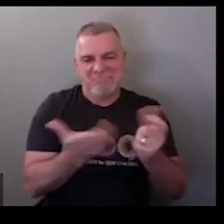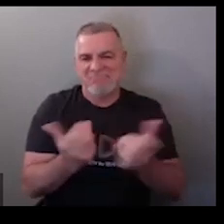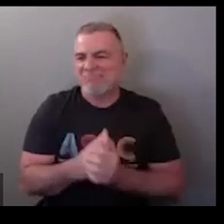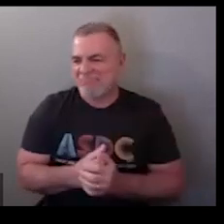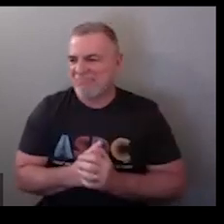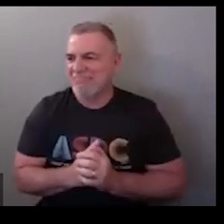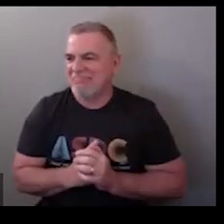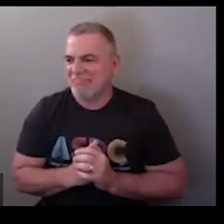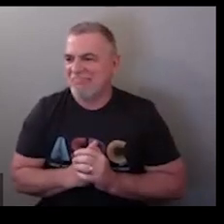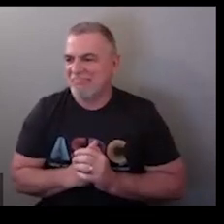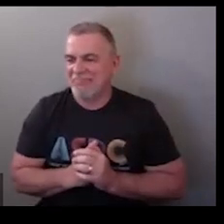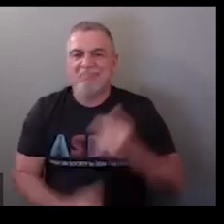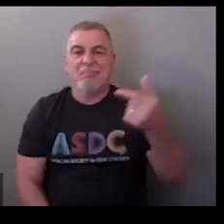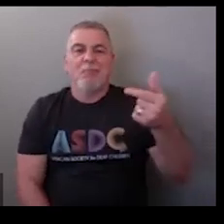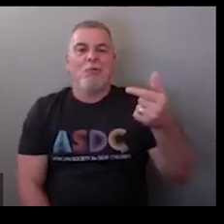right